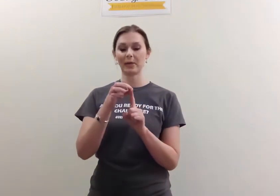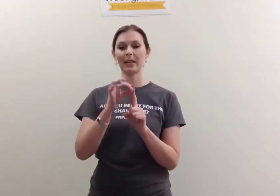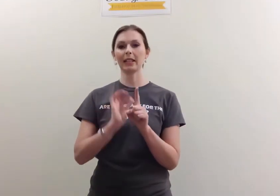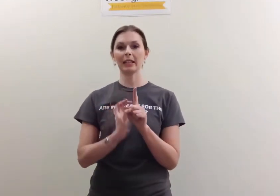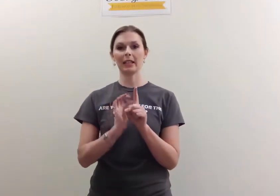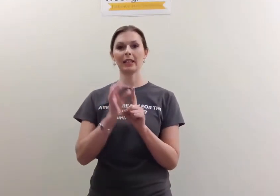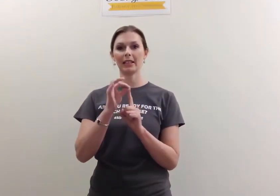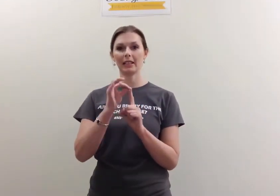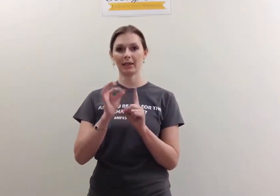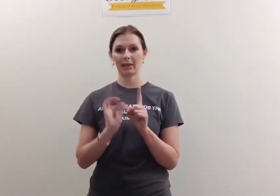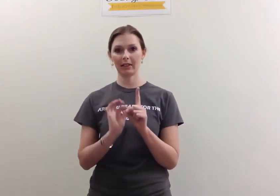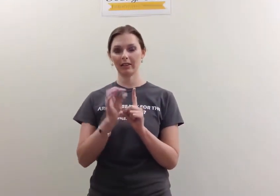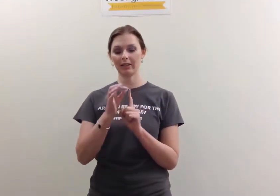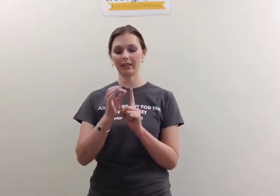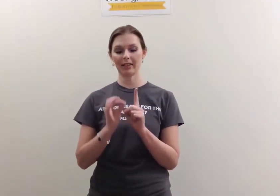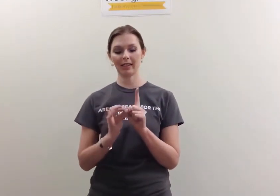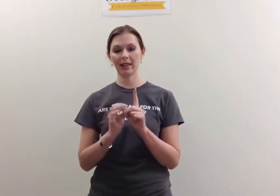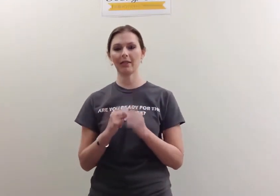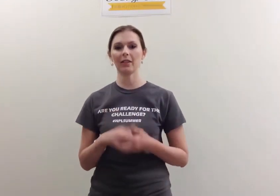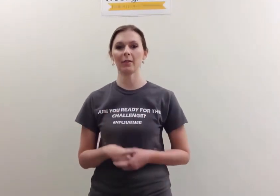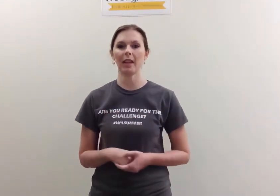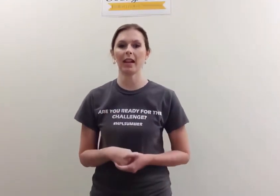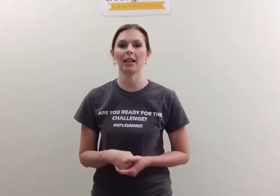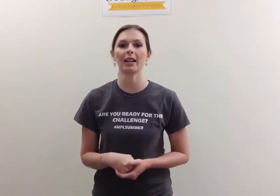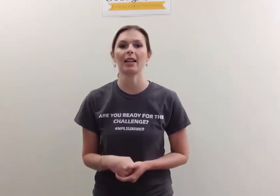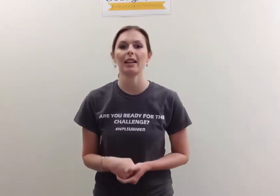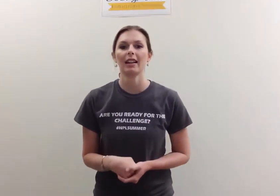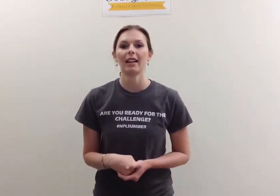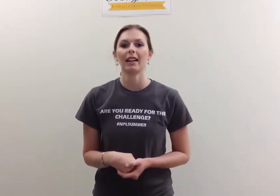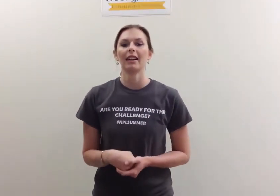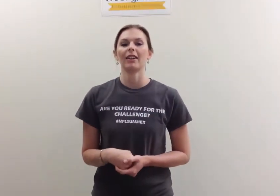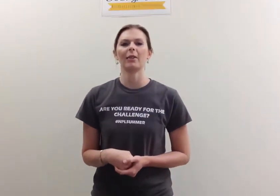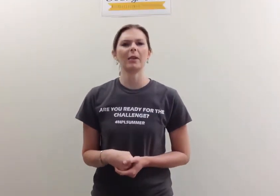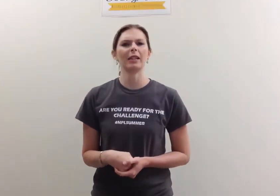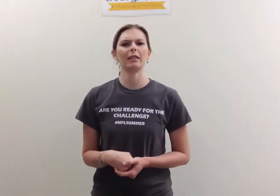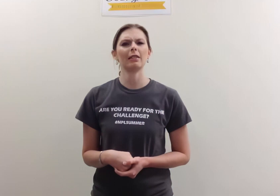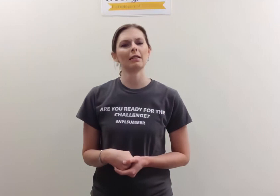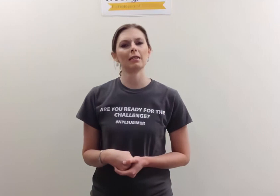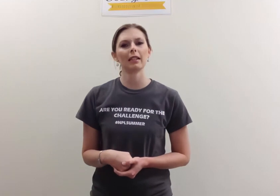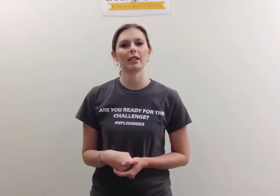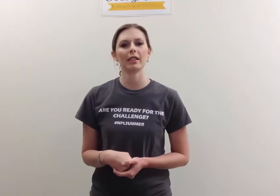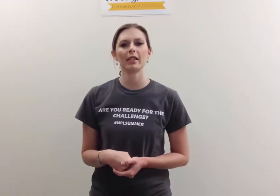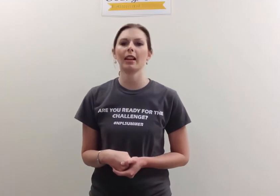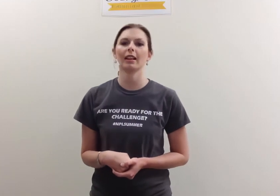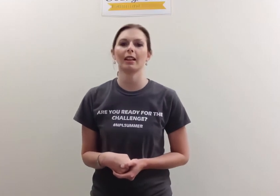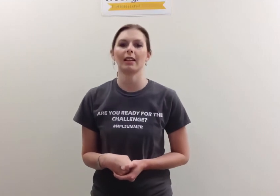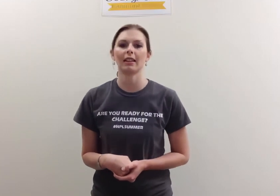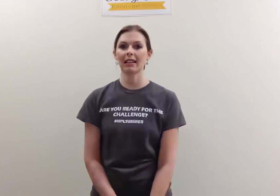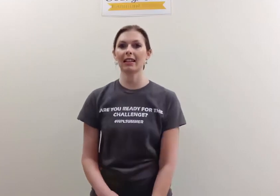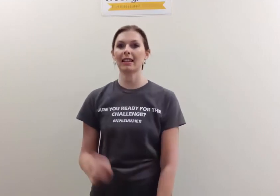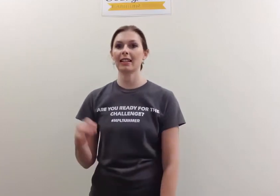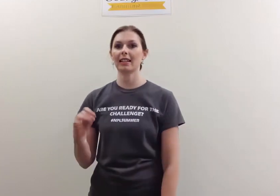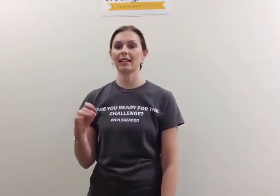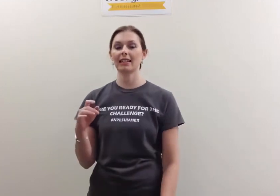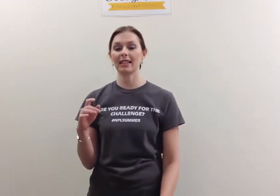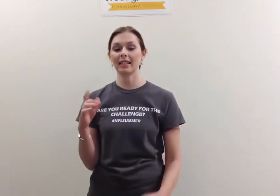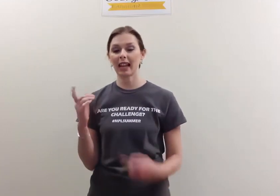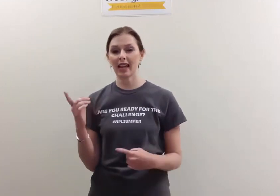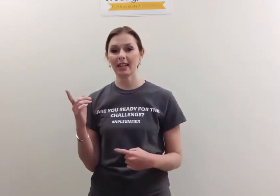peeling the skin off of the banana, or the peel, I should say. The sign.